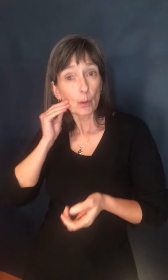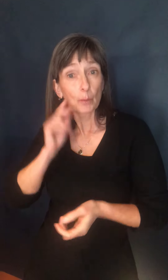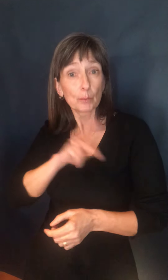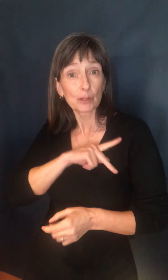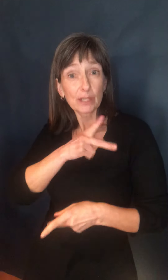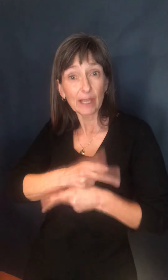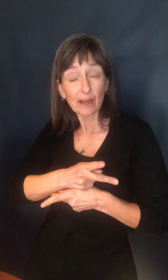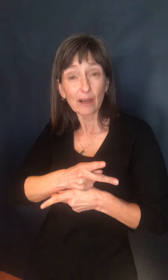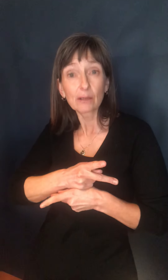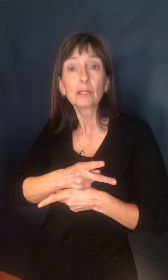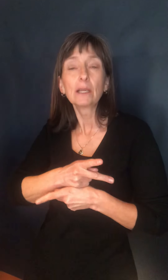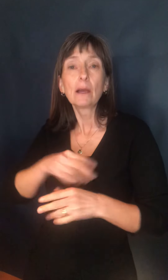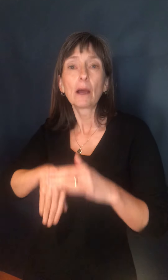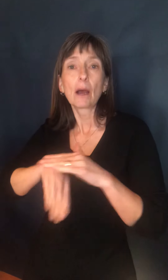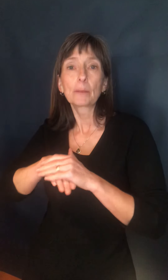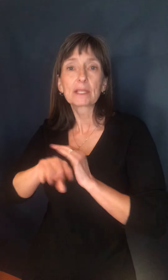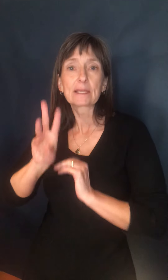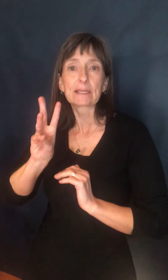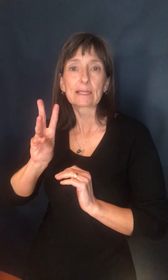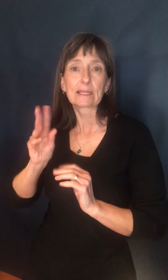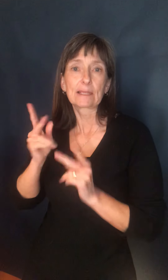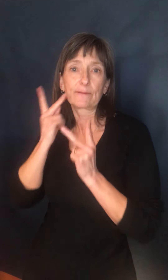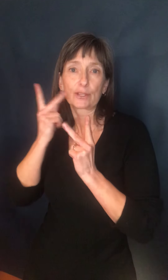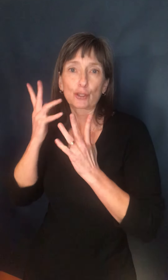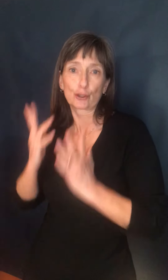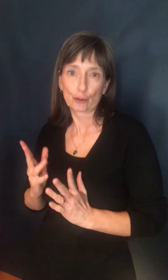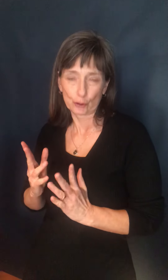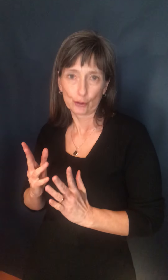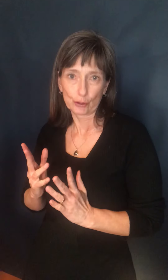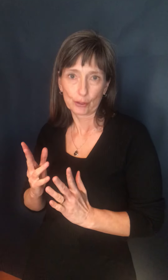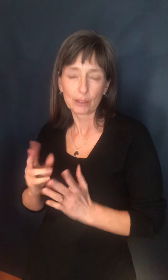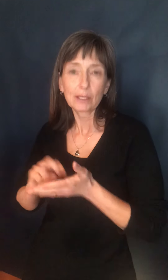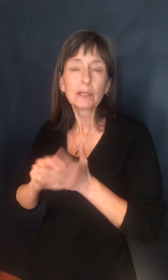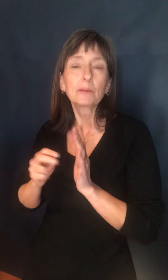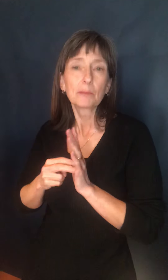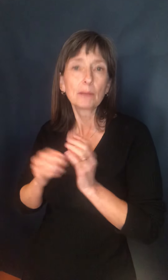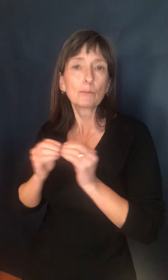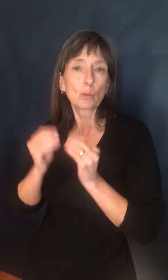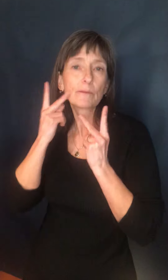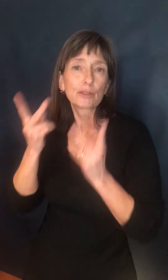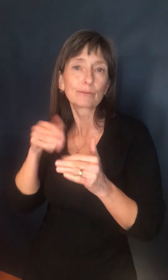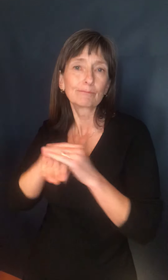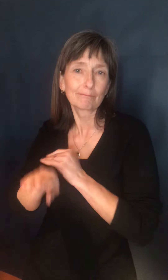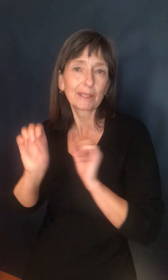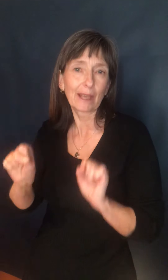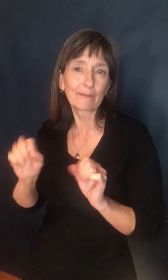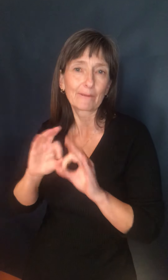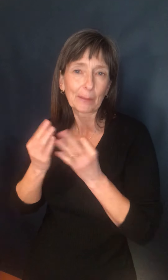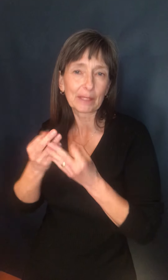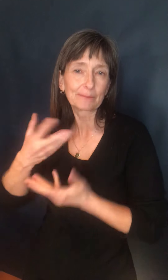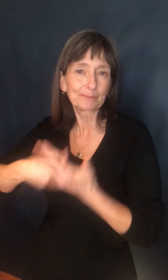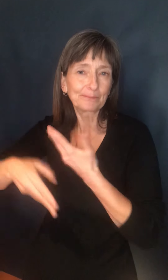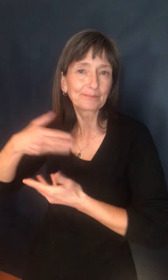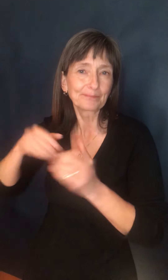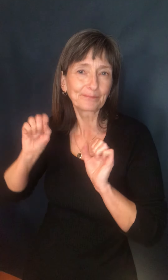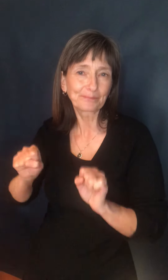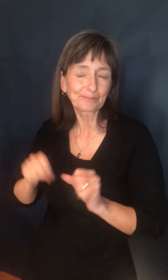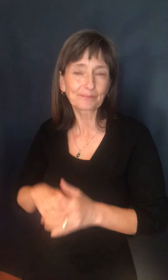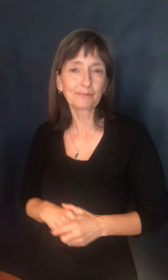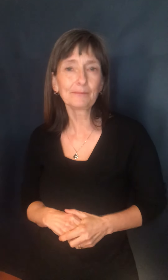designated visitors, allowing residents to reconnect with more loved ones. One thing we need to do differently in Level 2 is